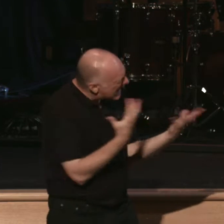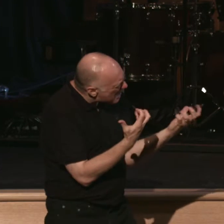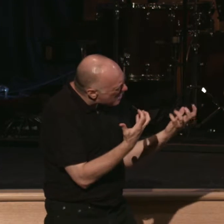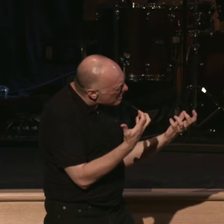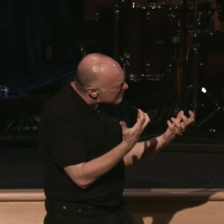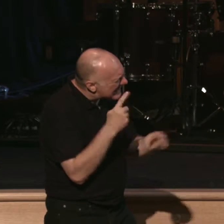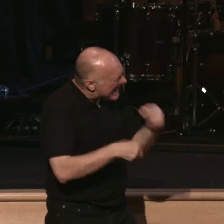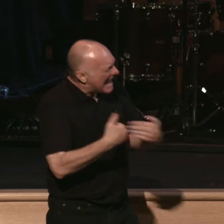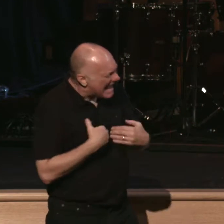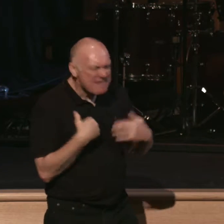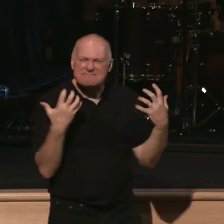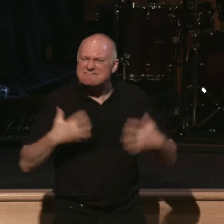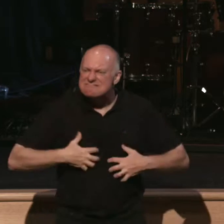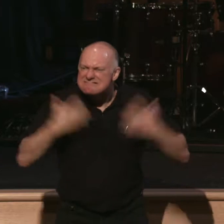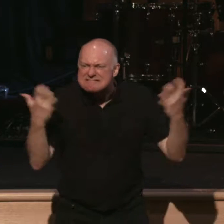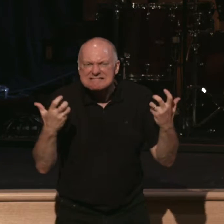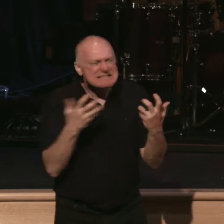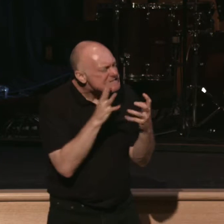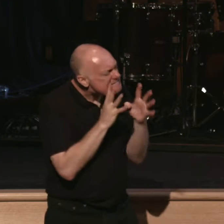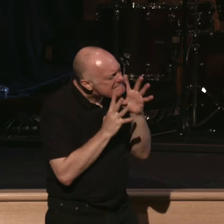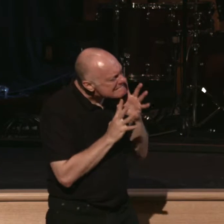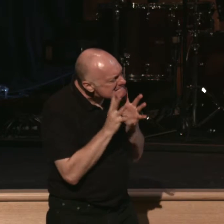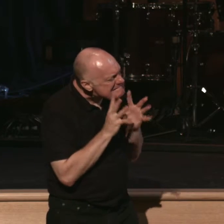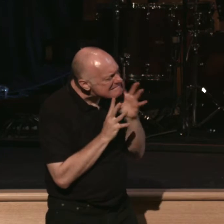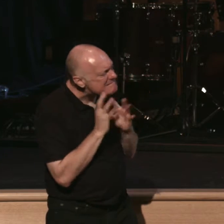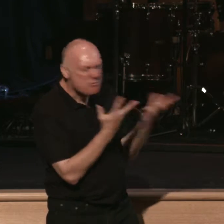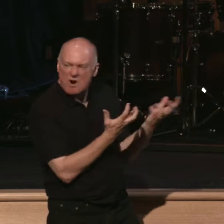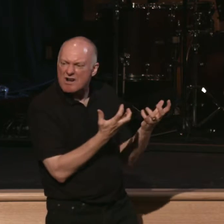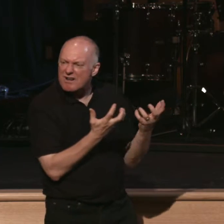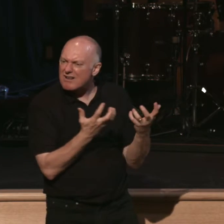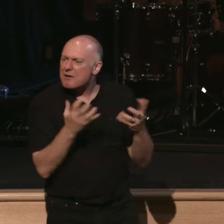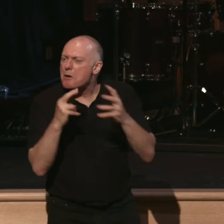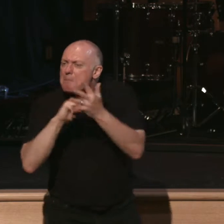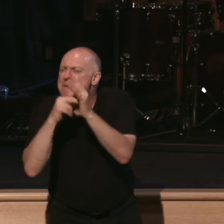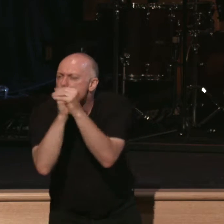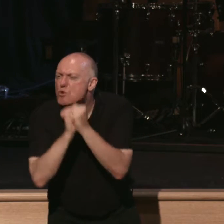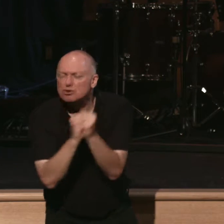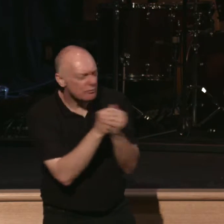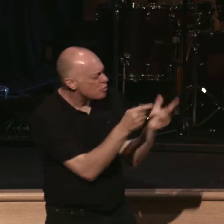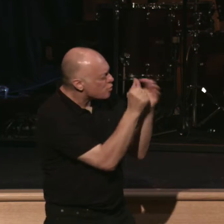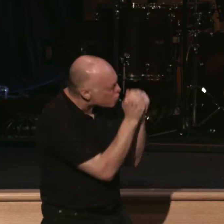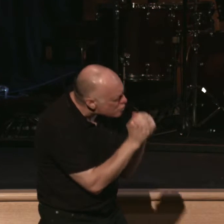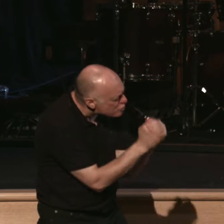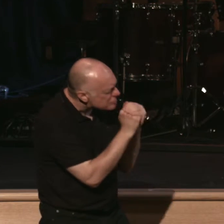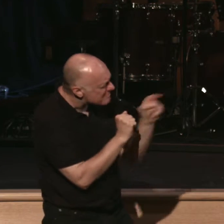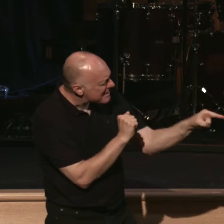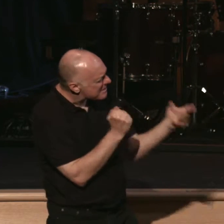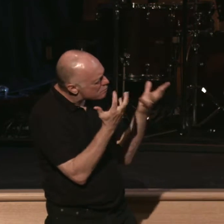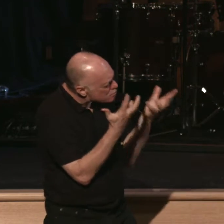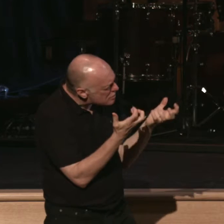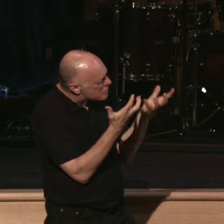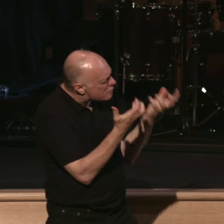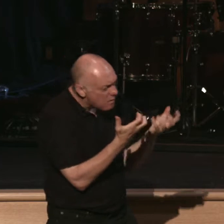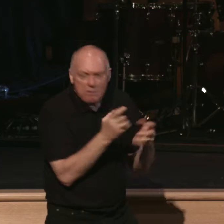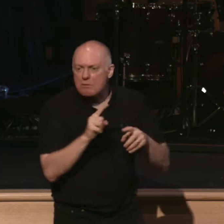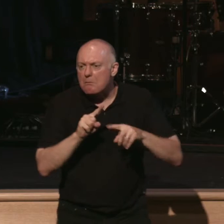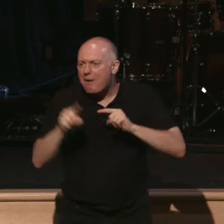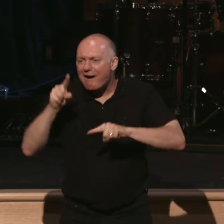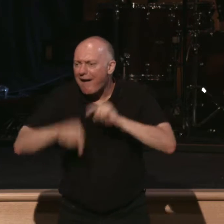covet. That's worship talk. That's talking about idolatry. You covet and cannot obtain. And so you